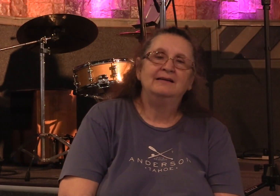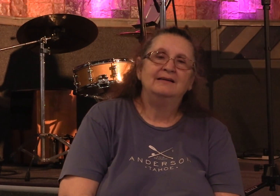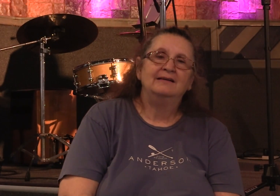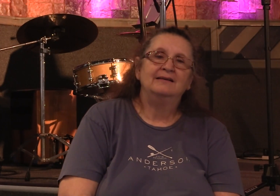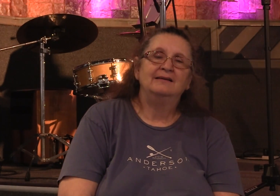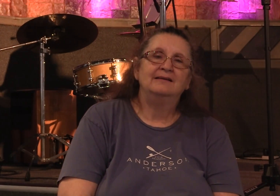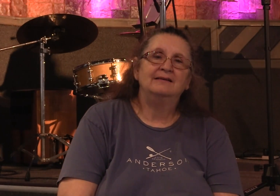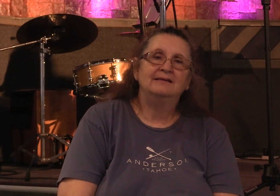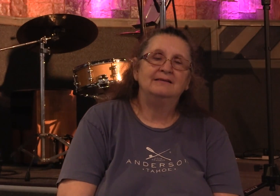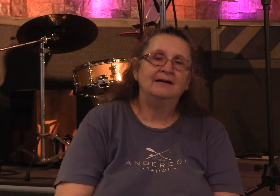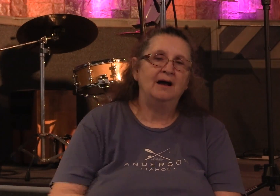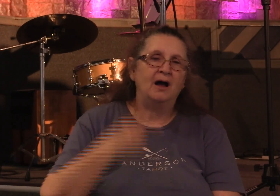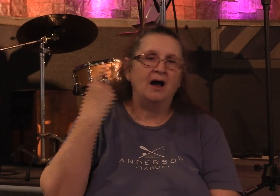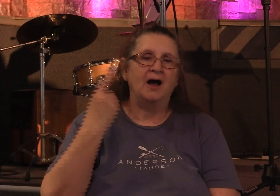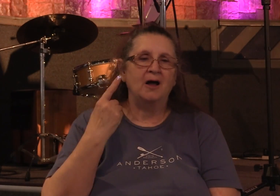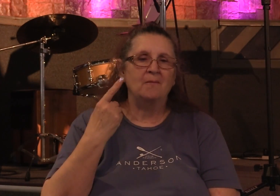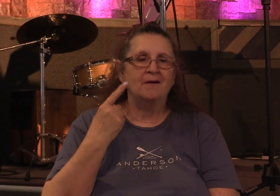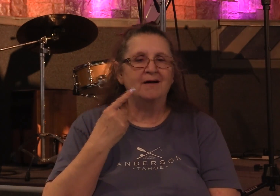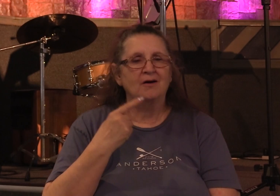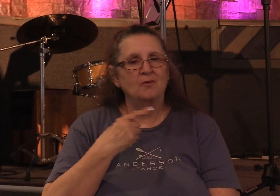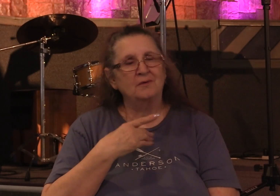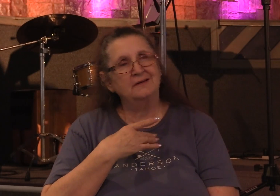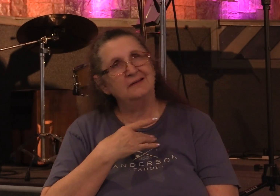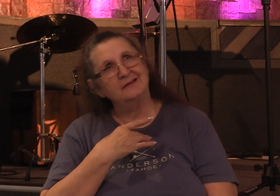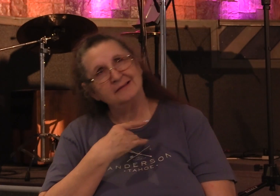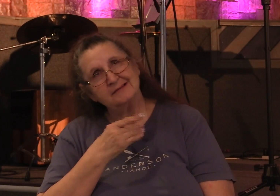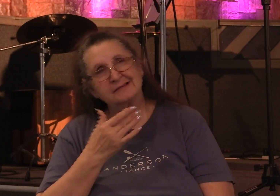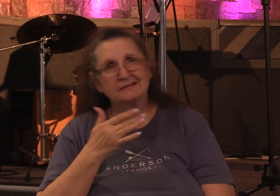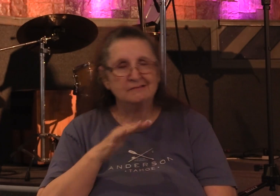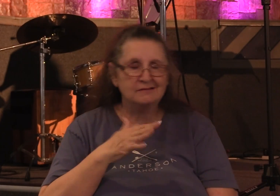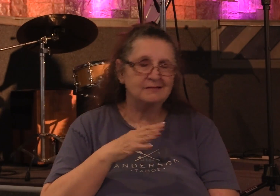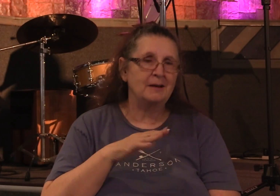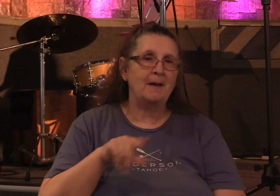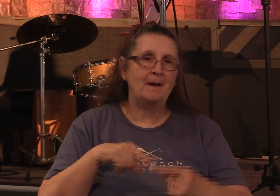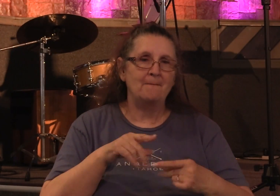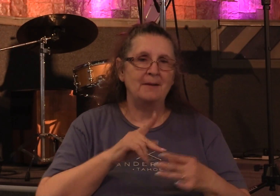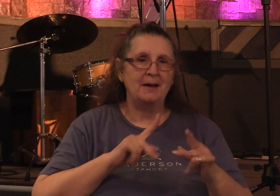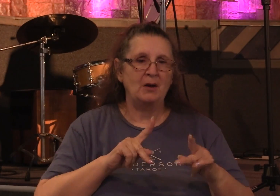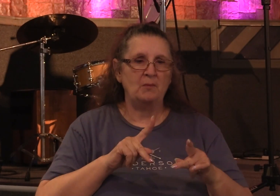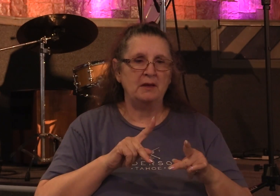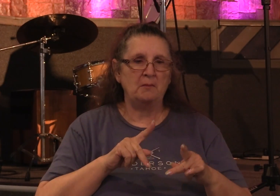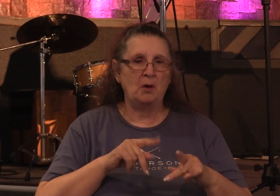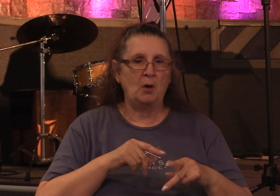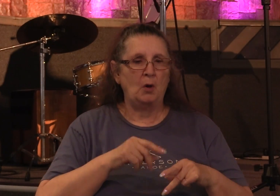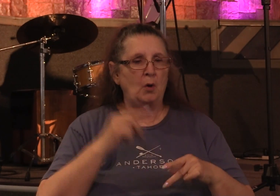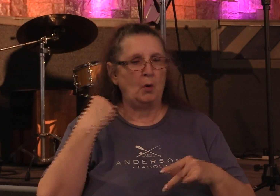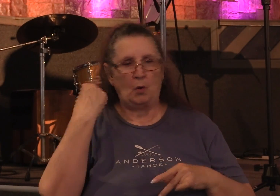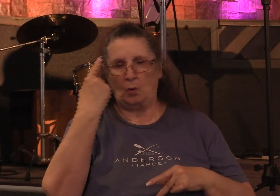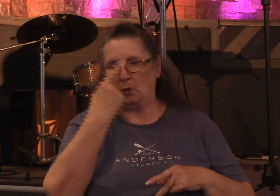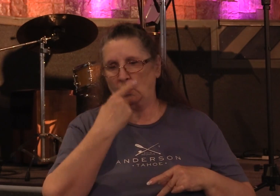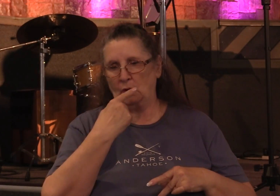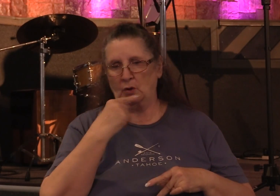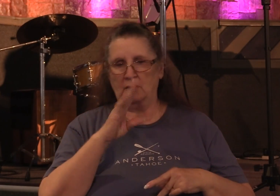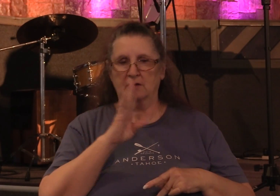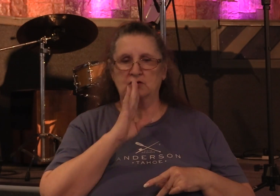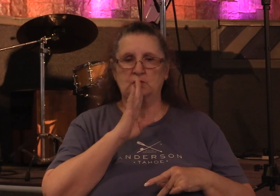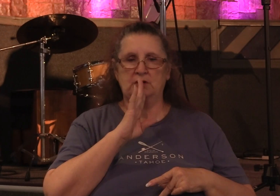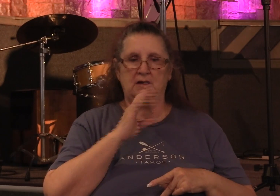i'm always leery of people who carry themselves and speak as if they're the most spiritual